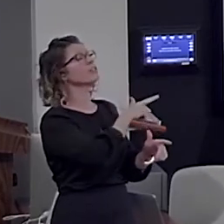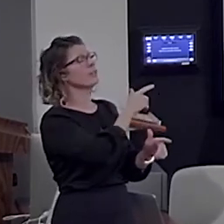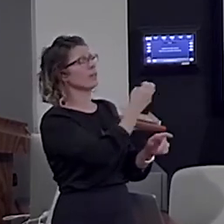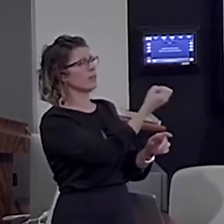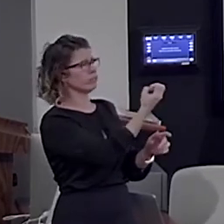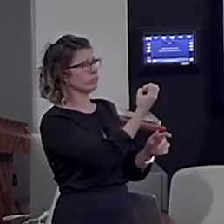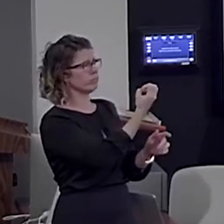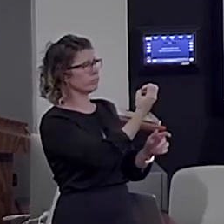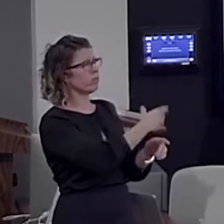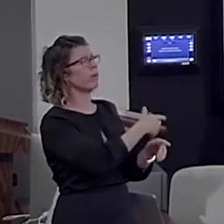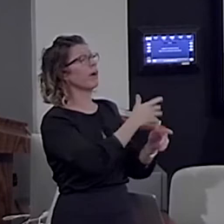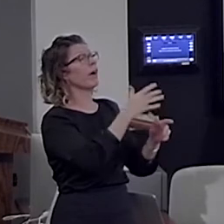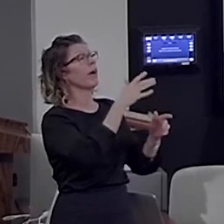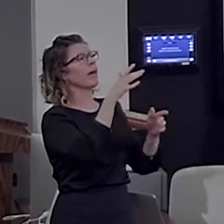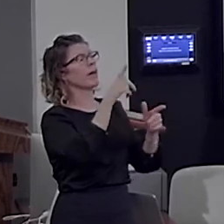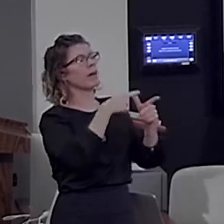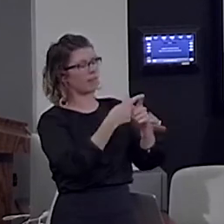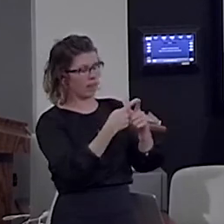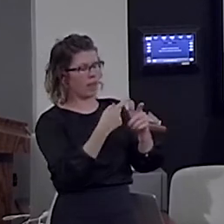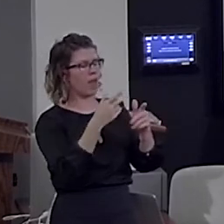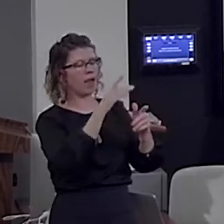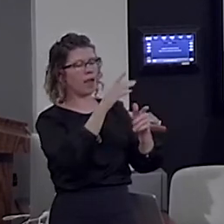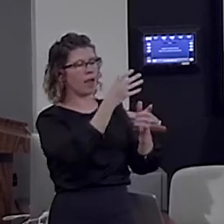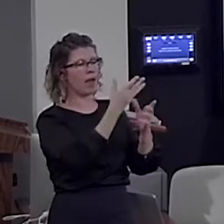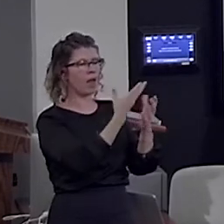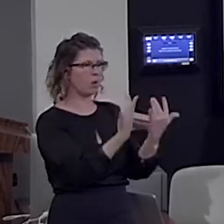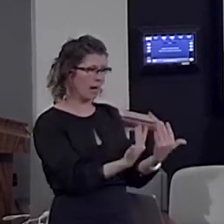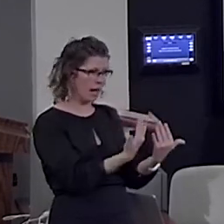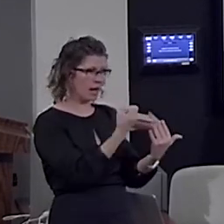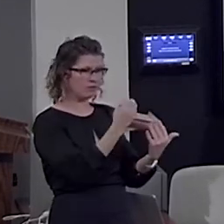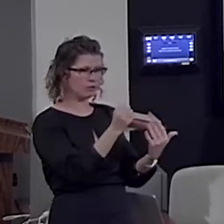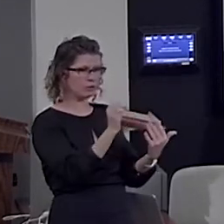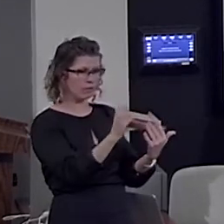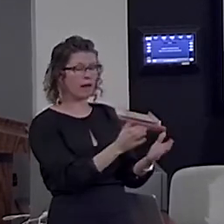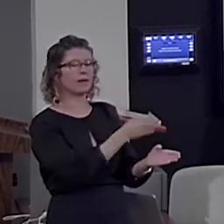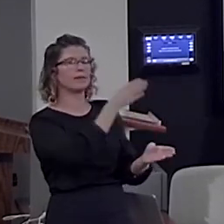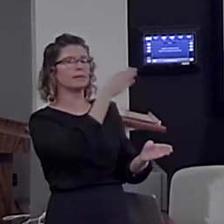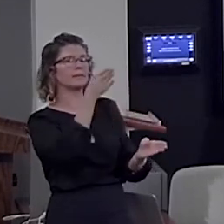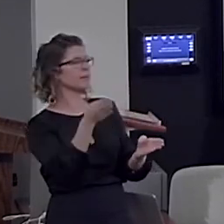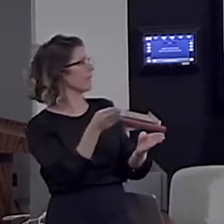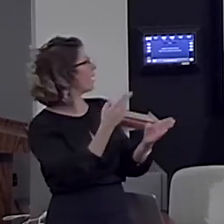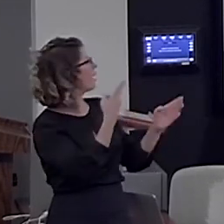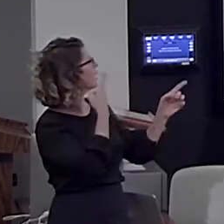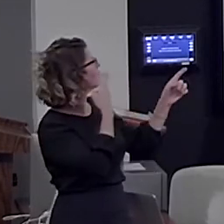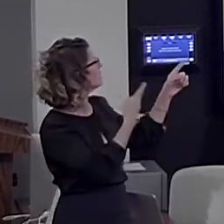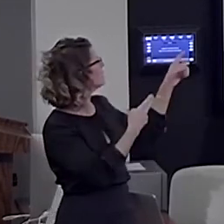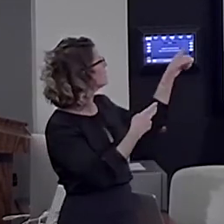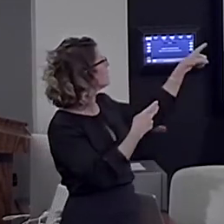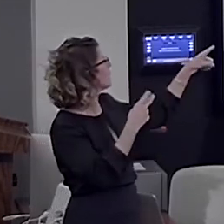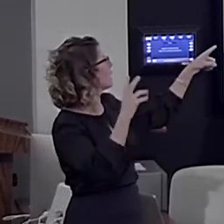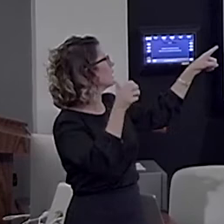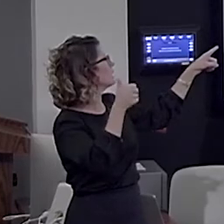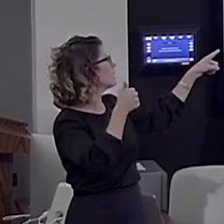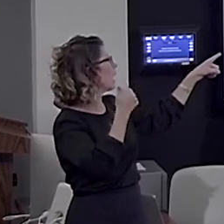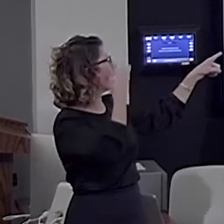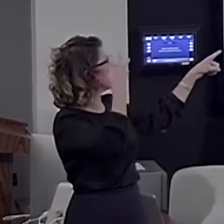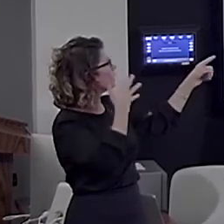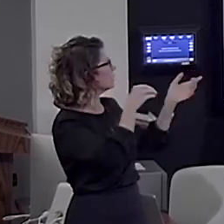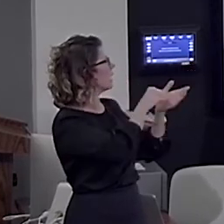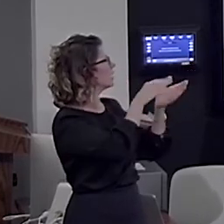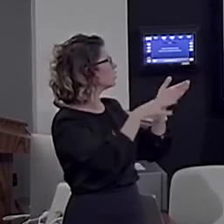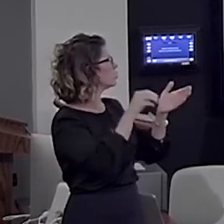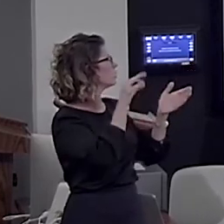version of the sentence. So, ten sad students of Bill Gates should often sleep. They should.